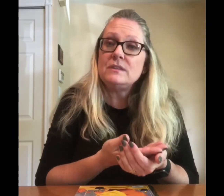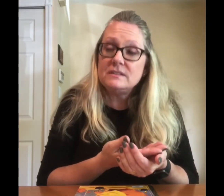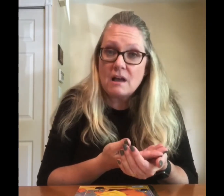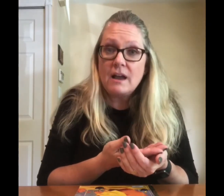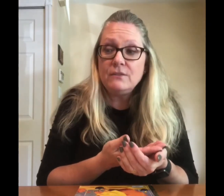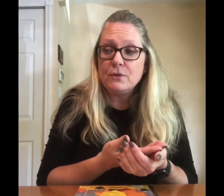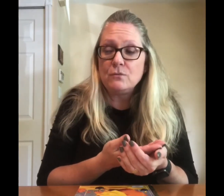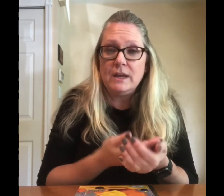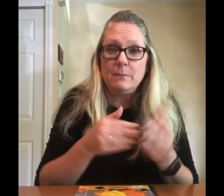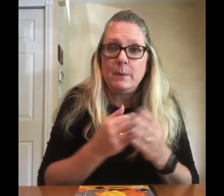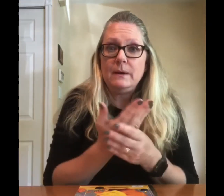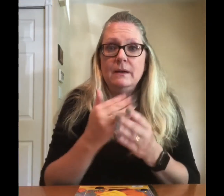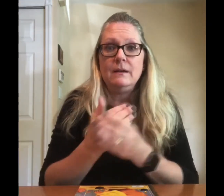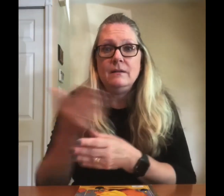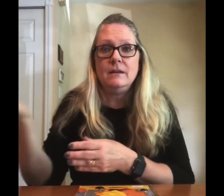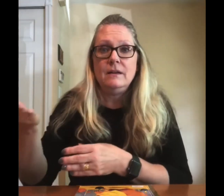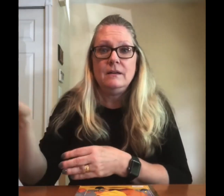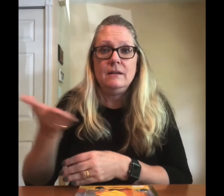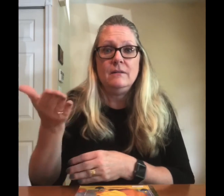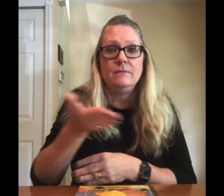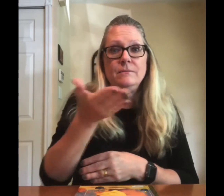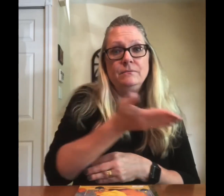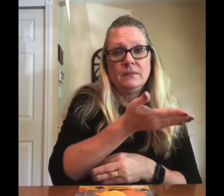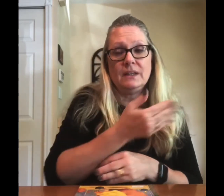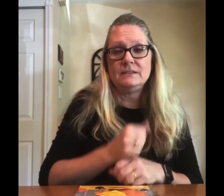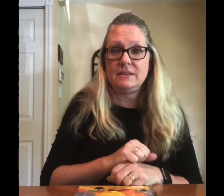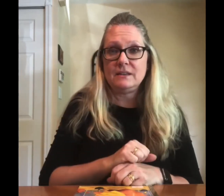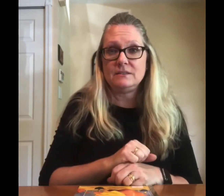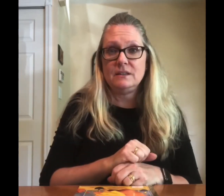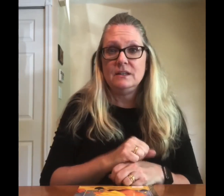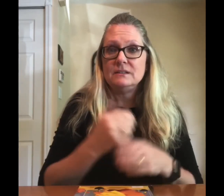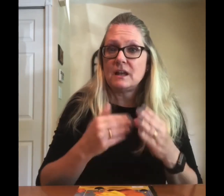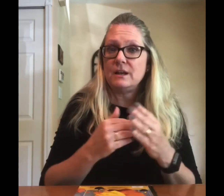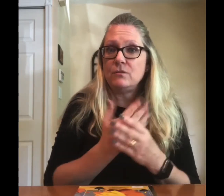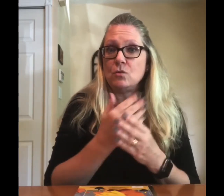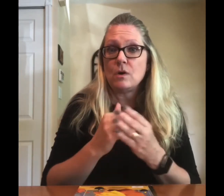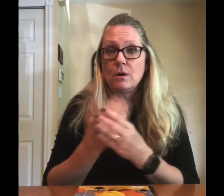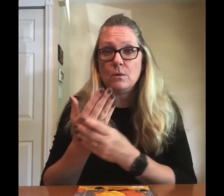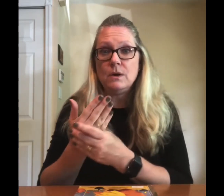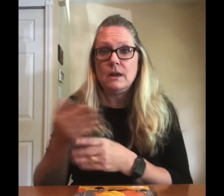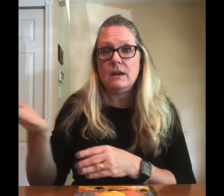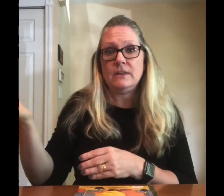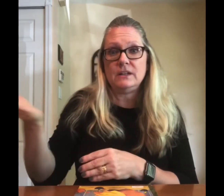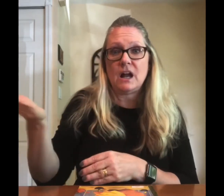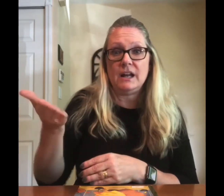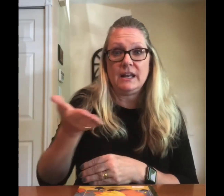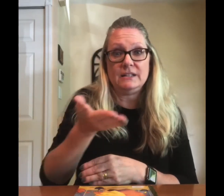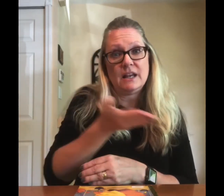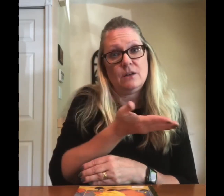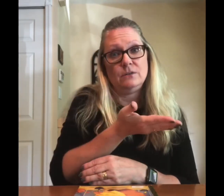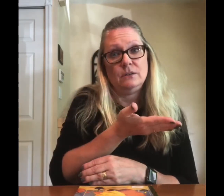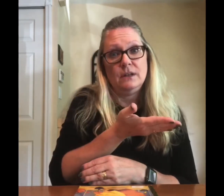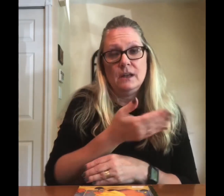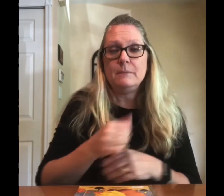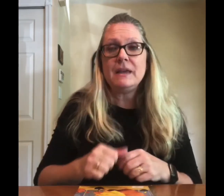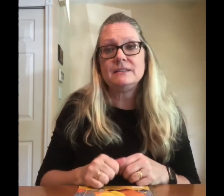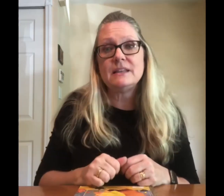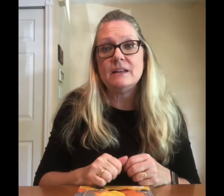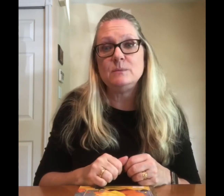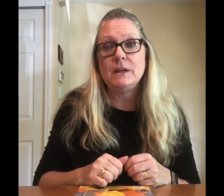sign for reap is this. It's kind of grow and then cutting it down. It makes sense because